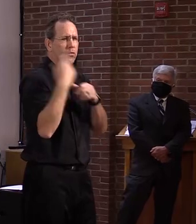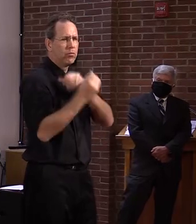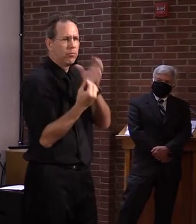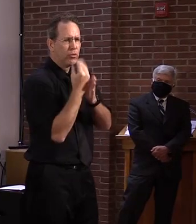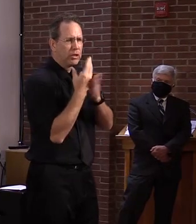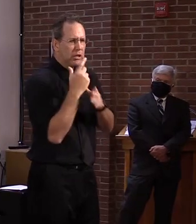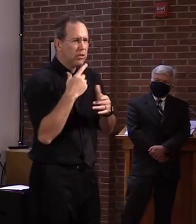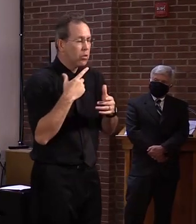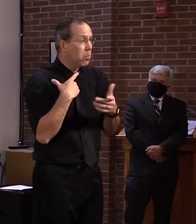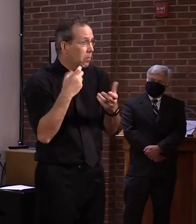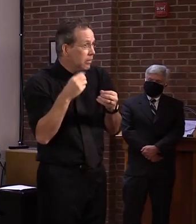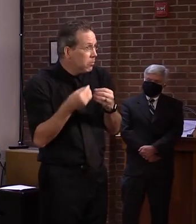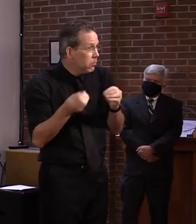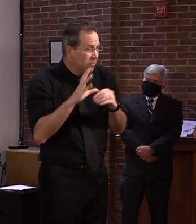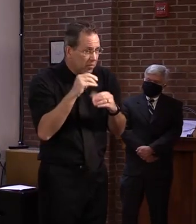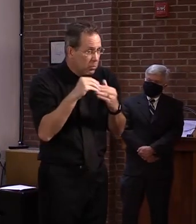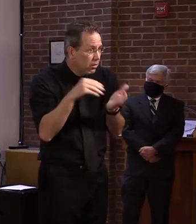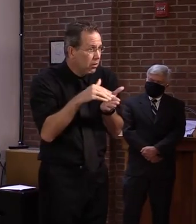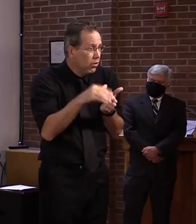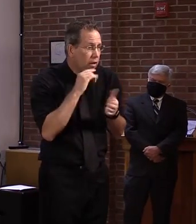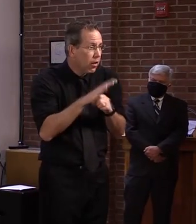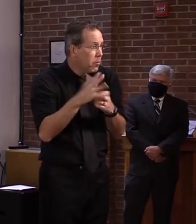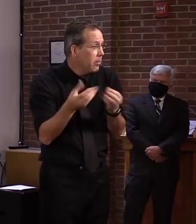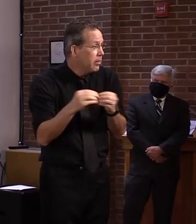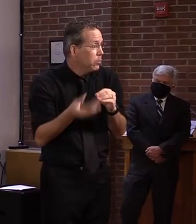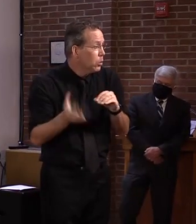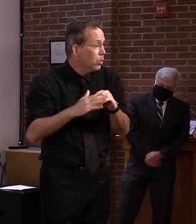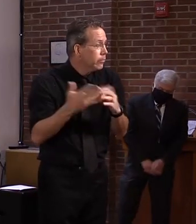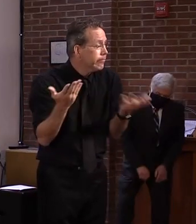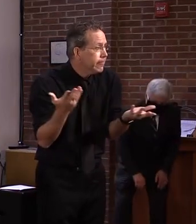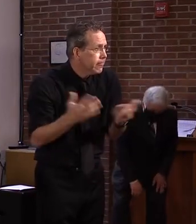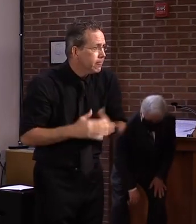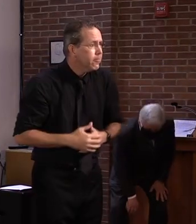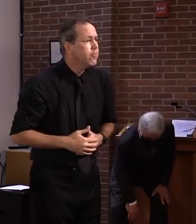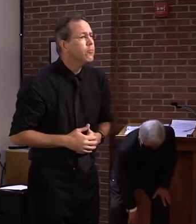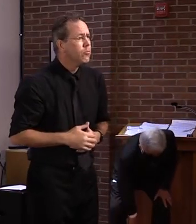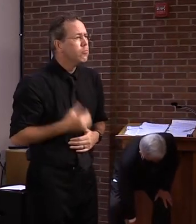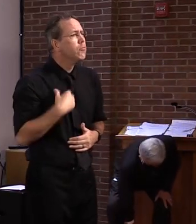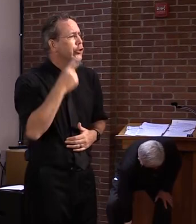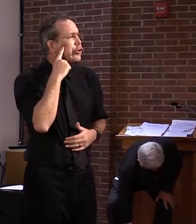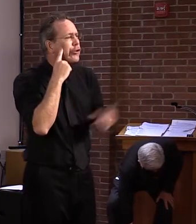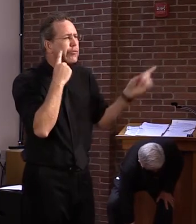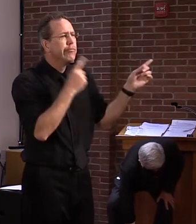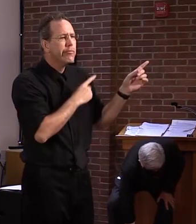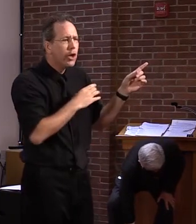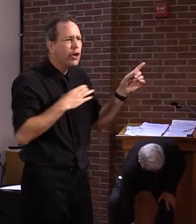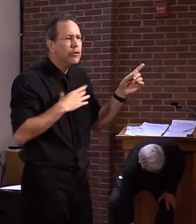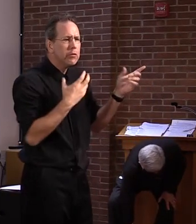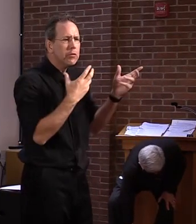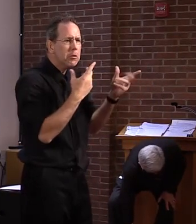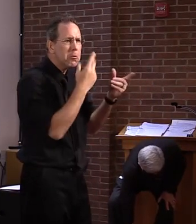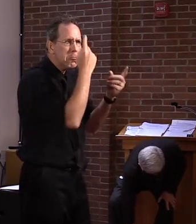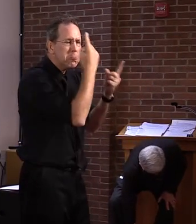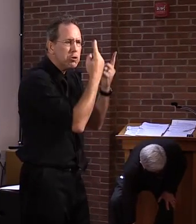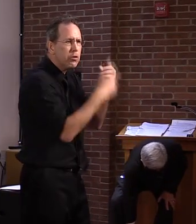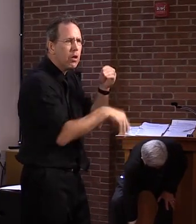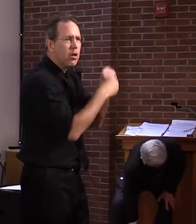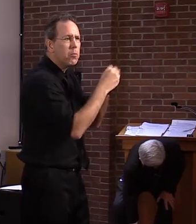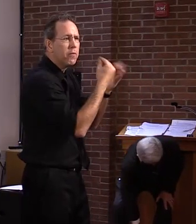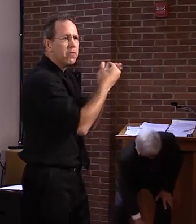heard that the congressional action could include more dollars, which would be much needed.